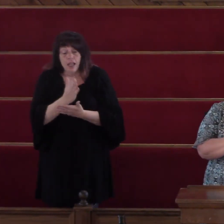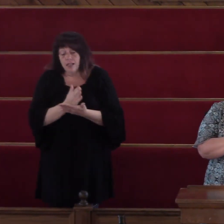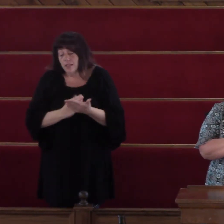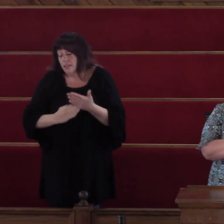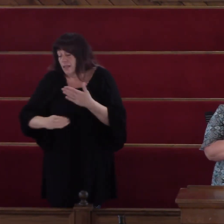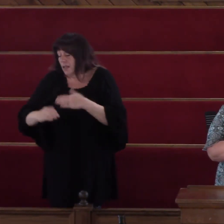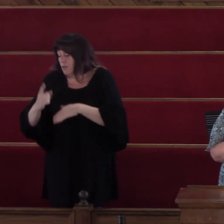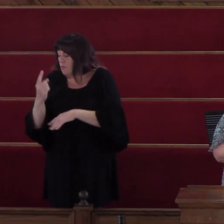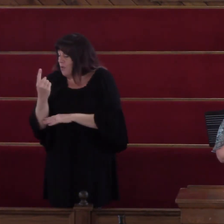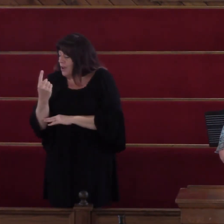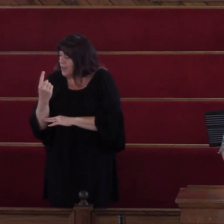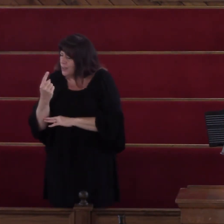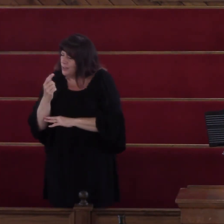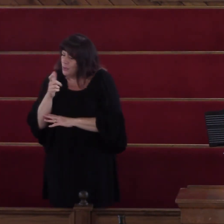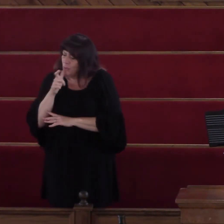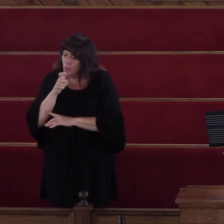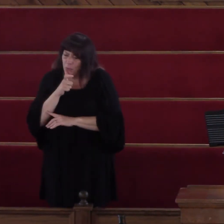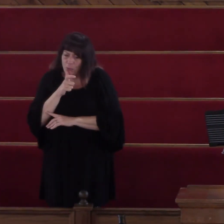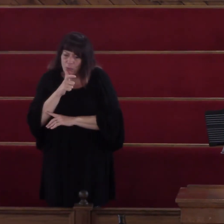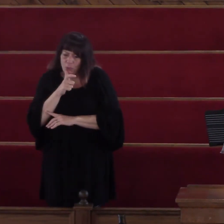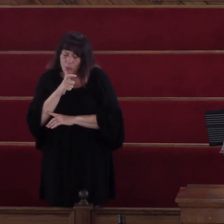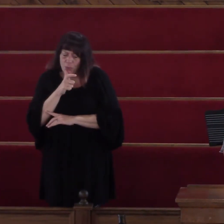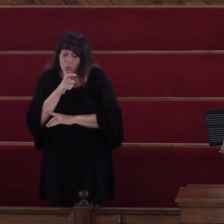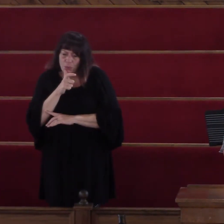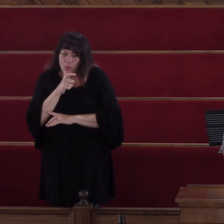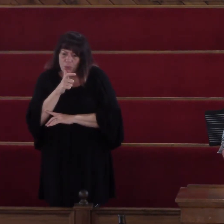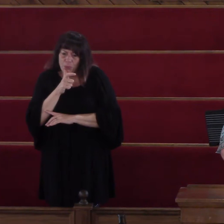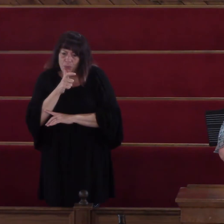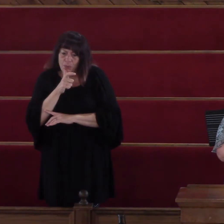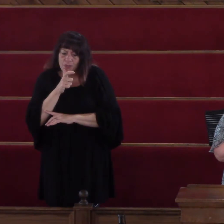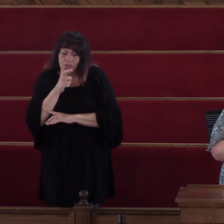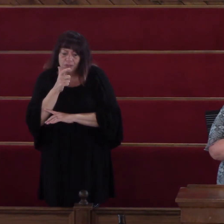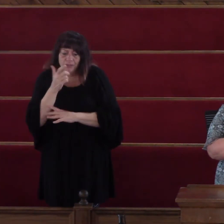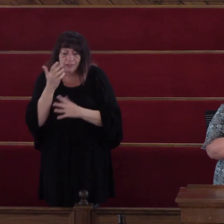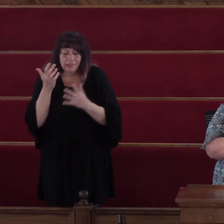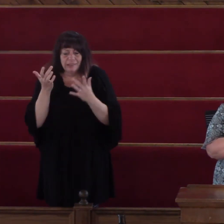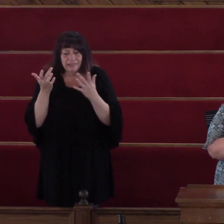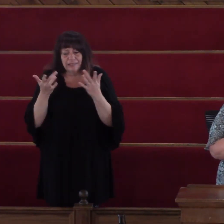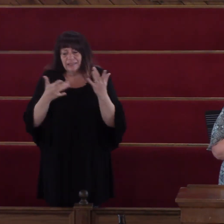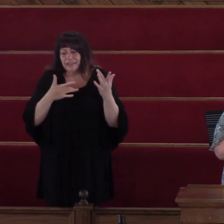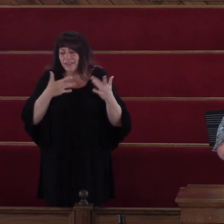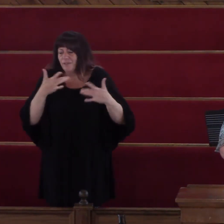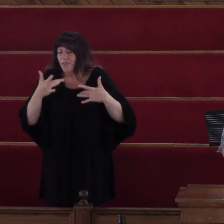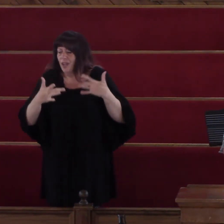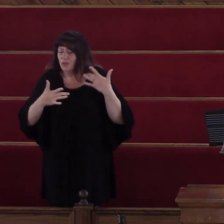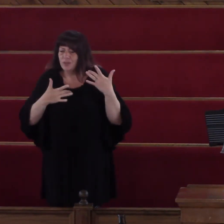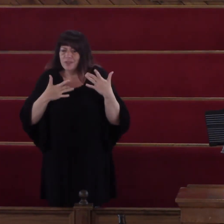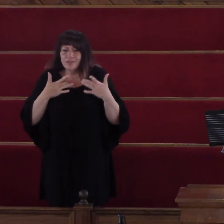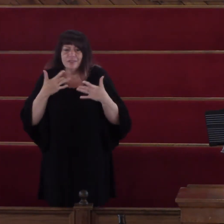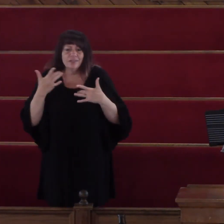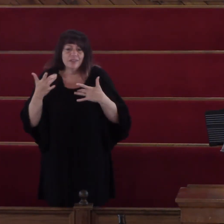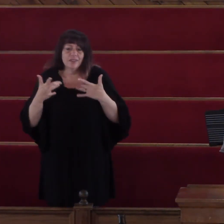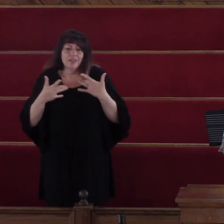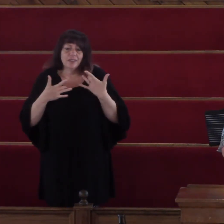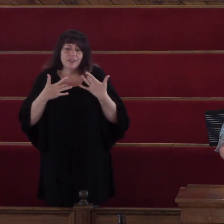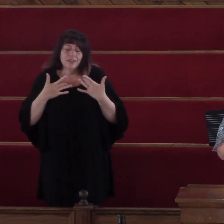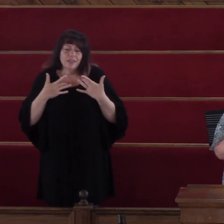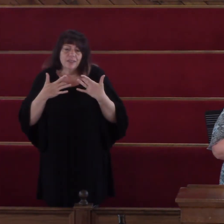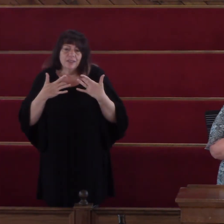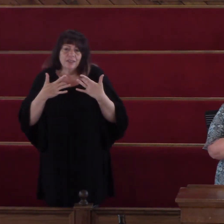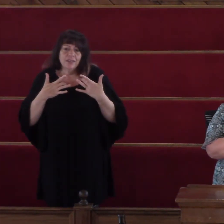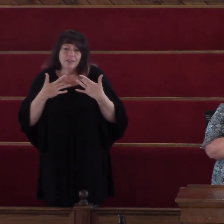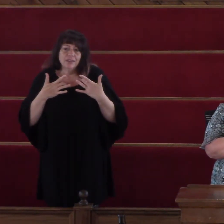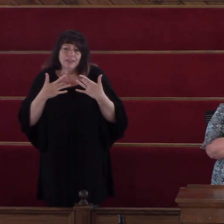Someone who may have failed To